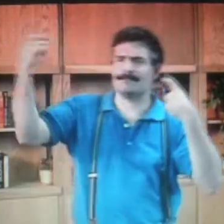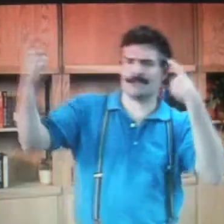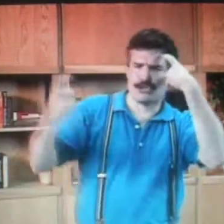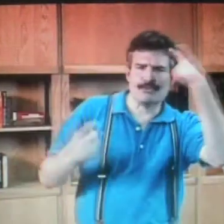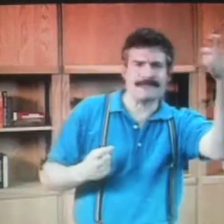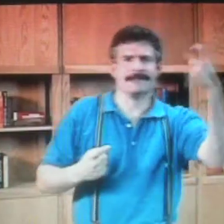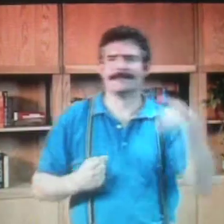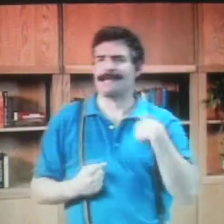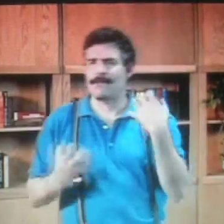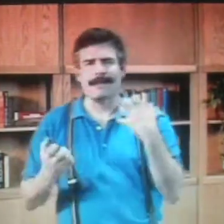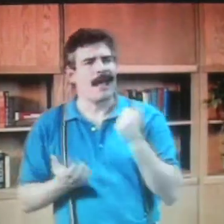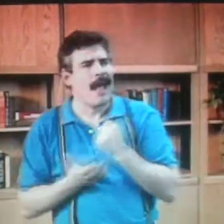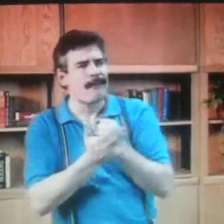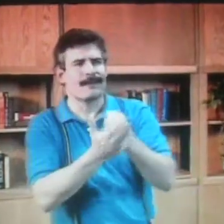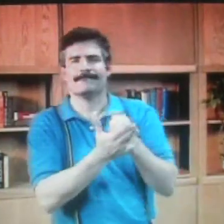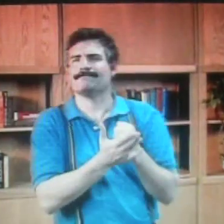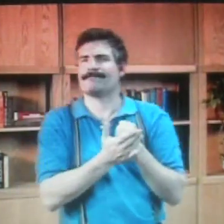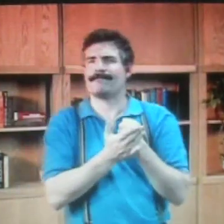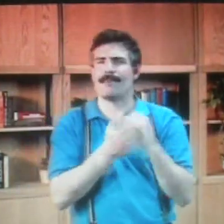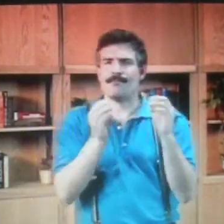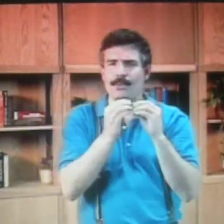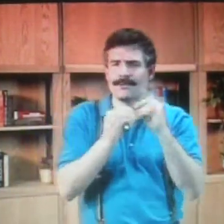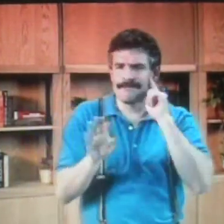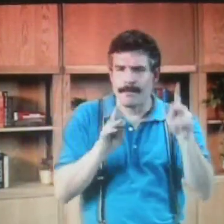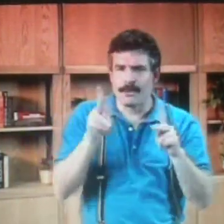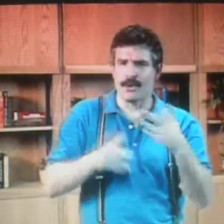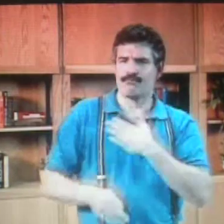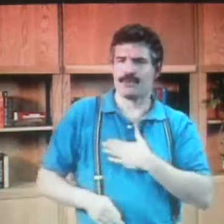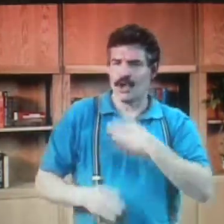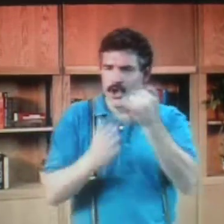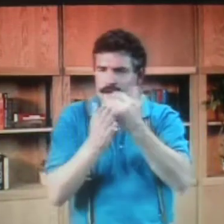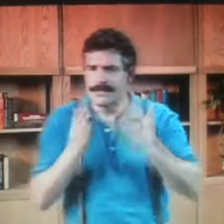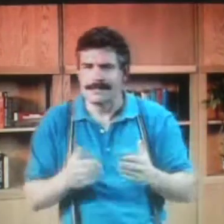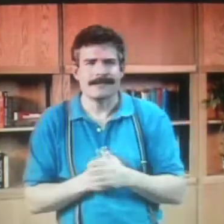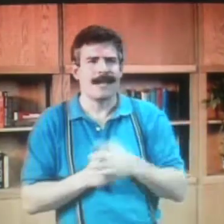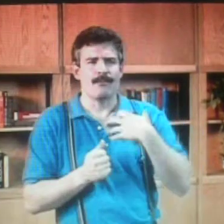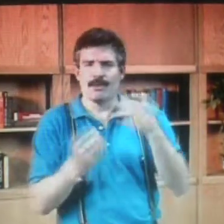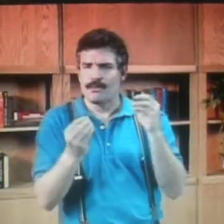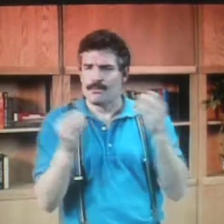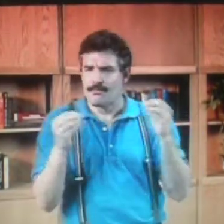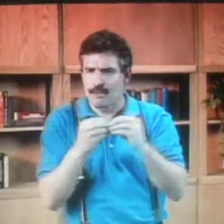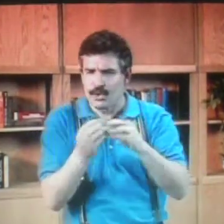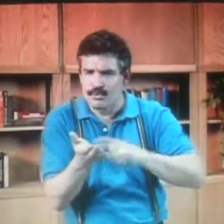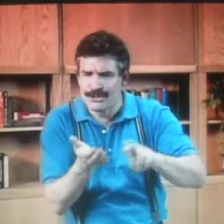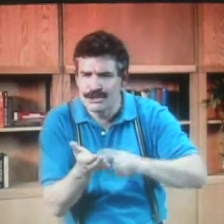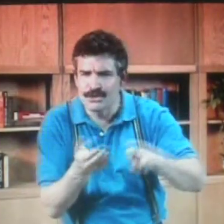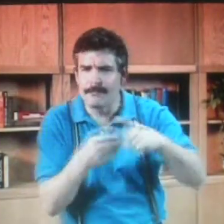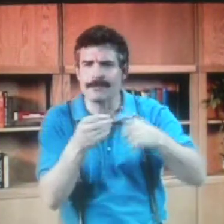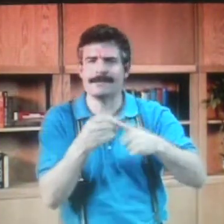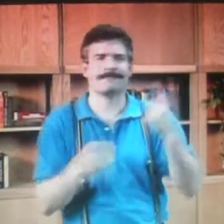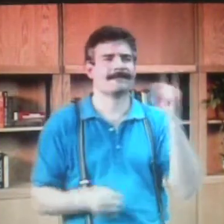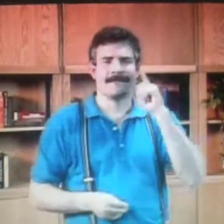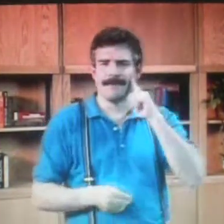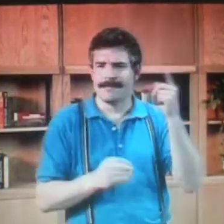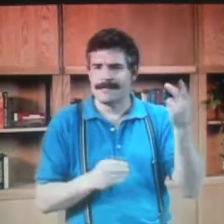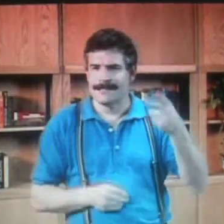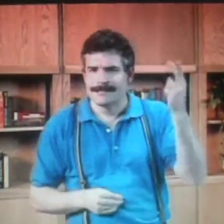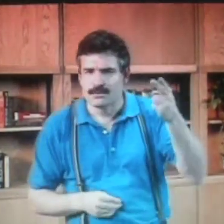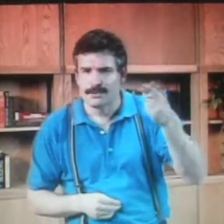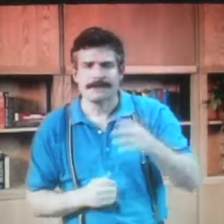So I discussed my dreams, and I wanted to help deaf people and show them different arts and research about